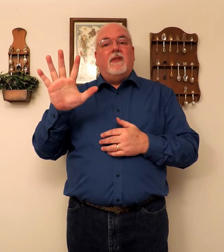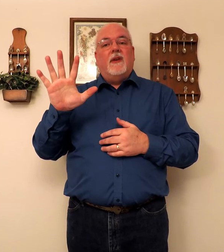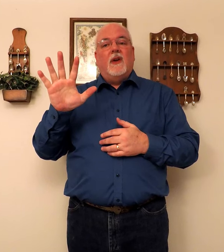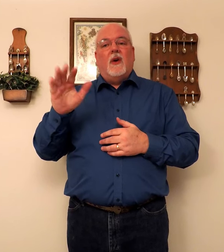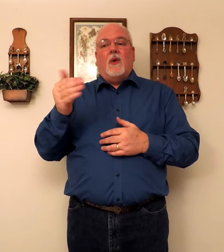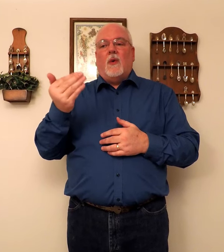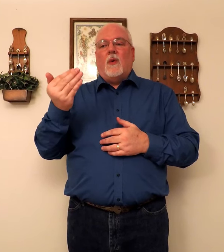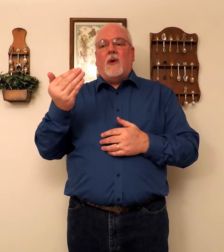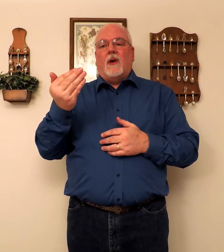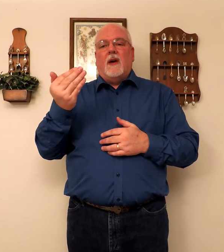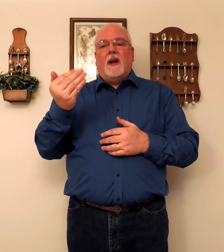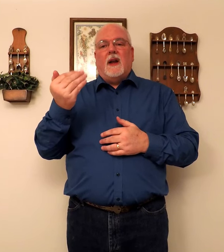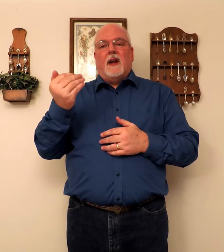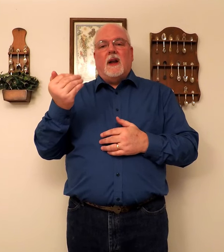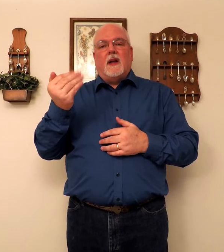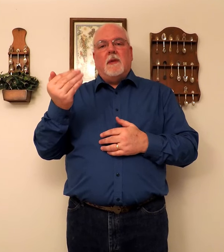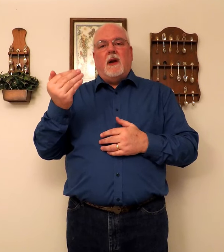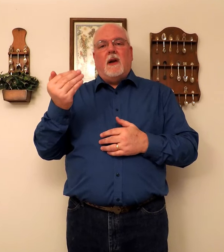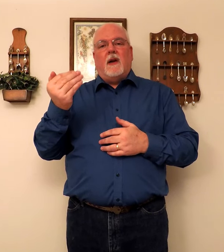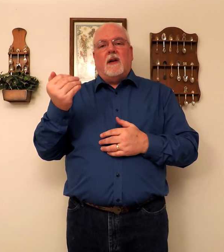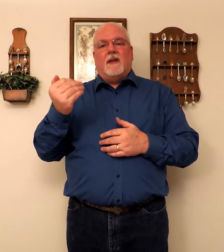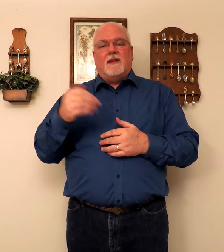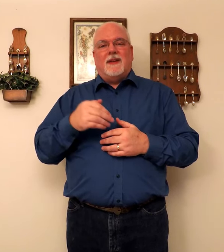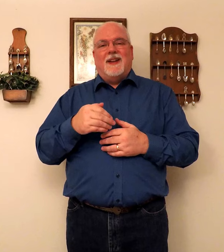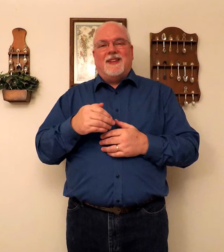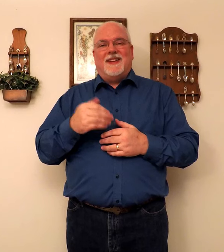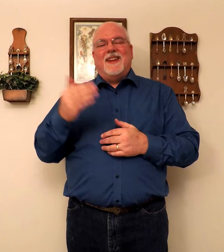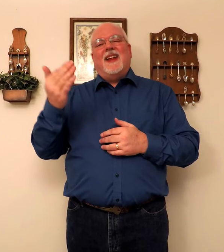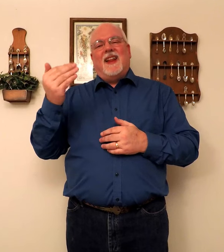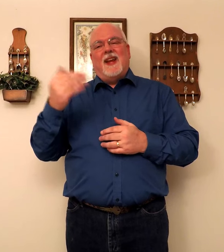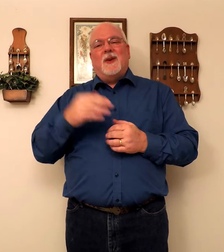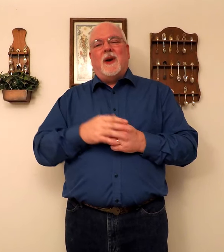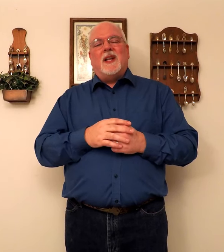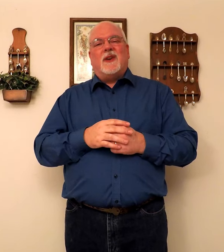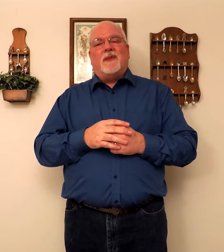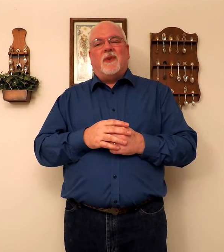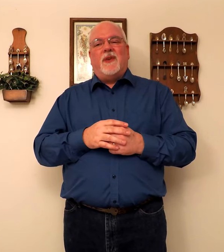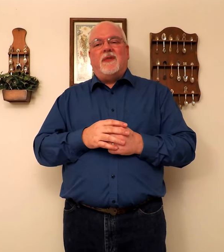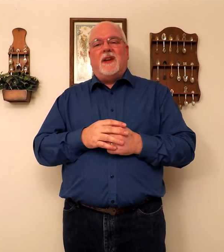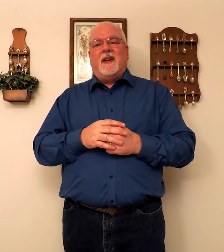or come here. Either way is right for 15.